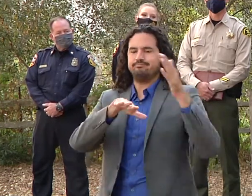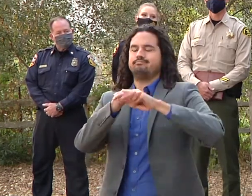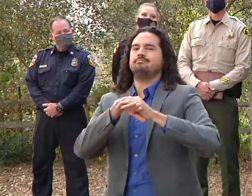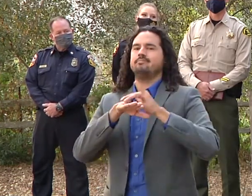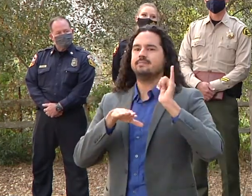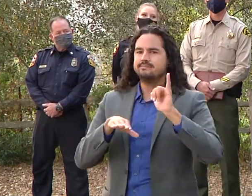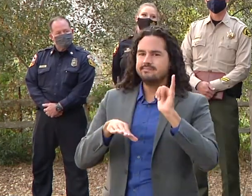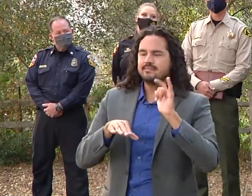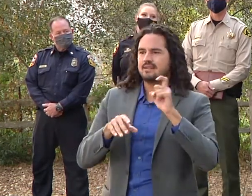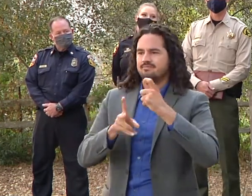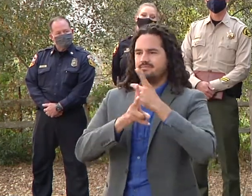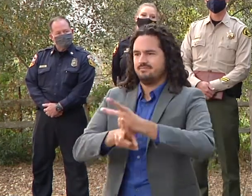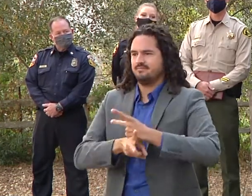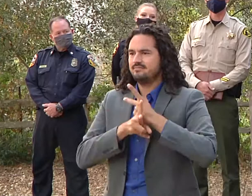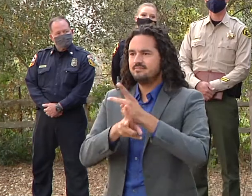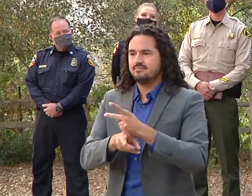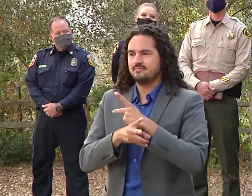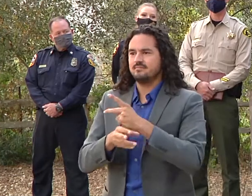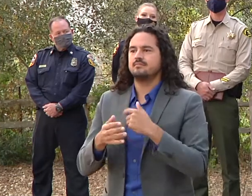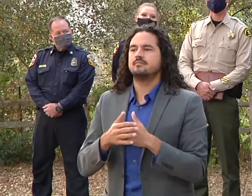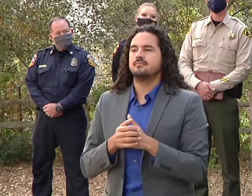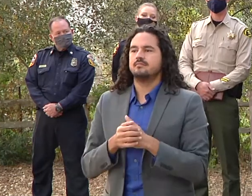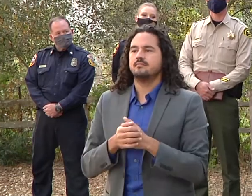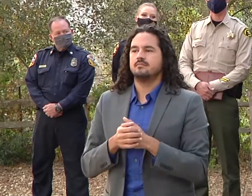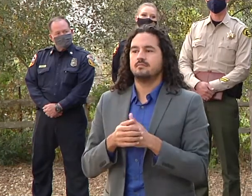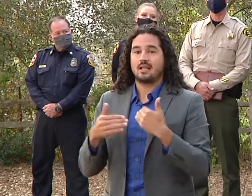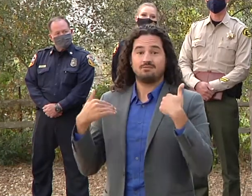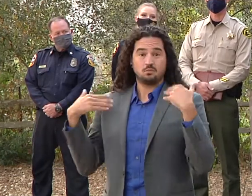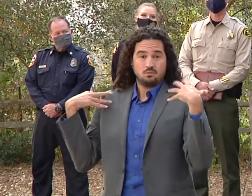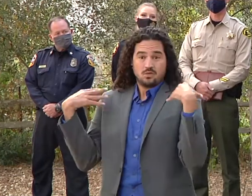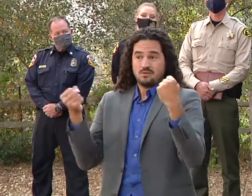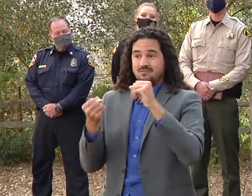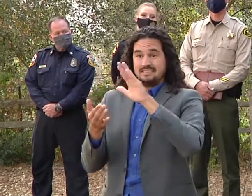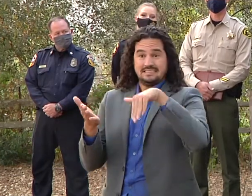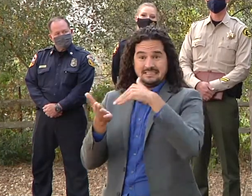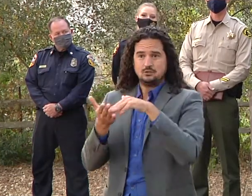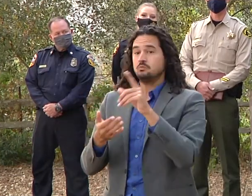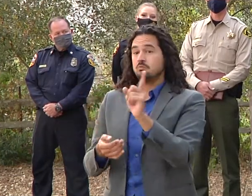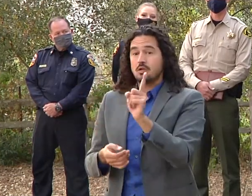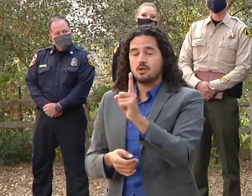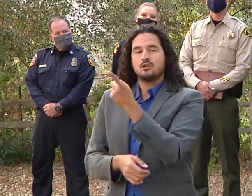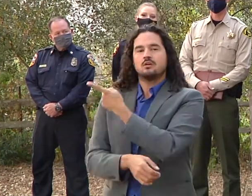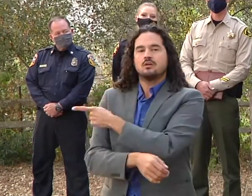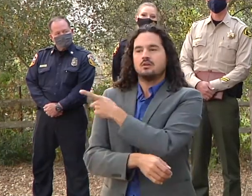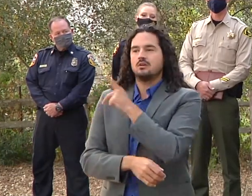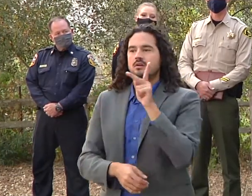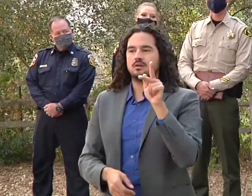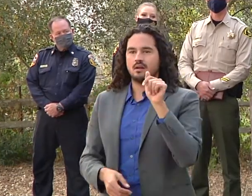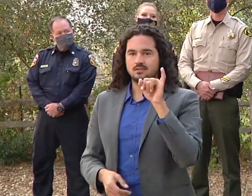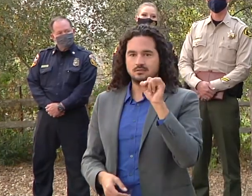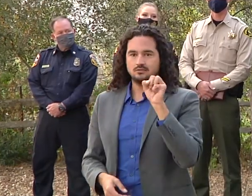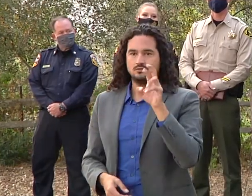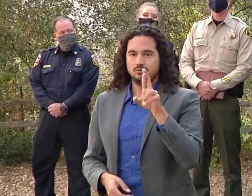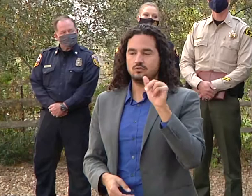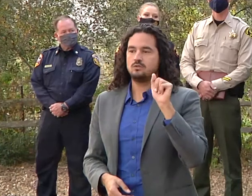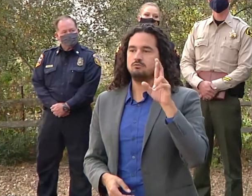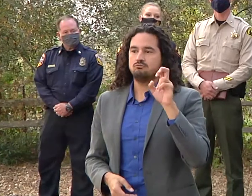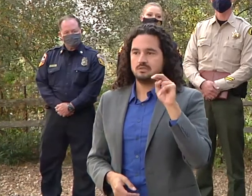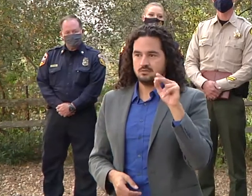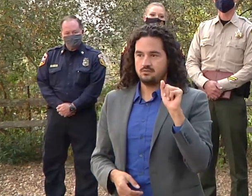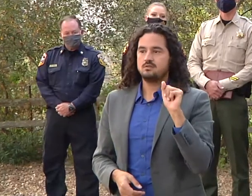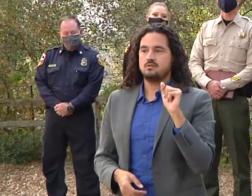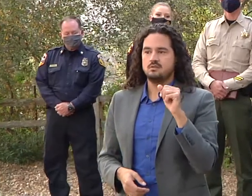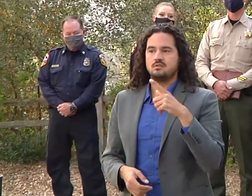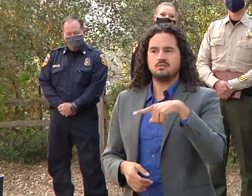located at 114 front street at the kaiser permanente stadium it we had about 350 people